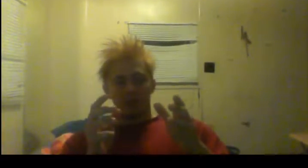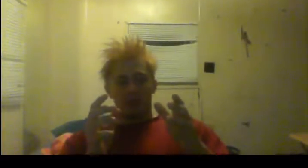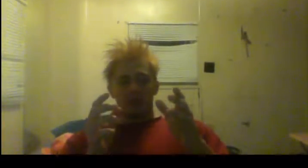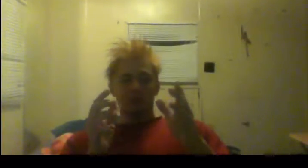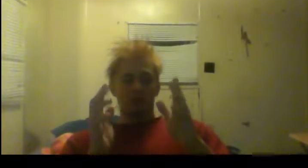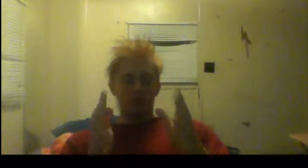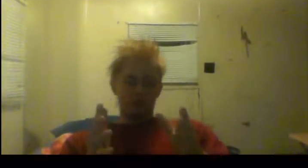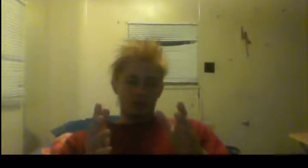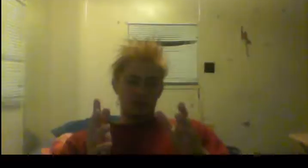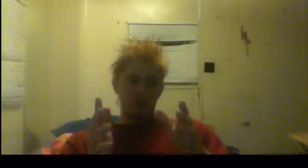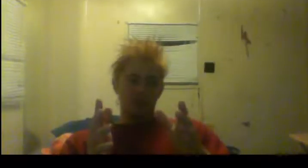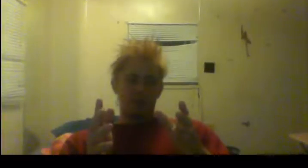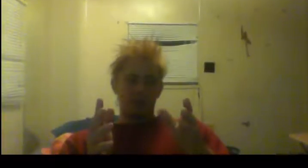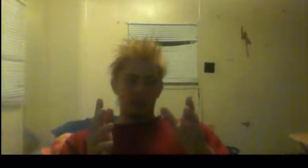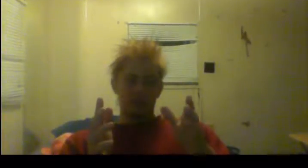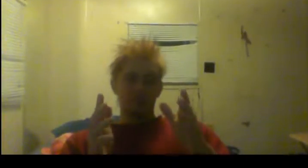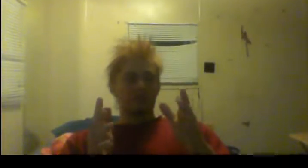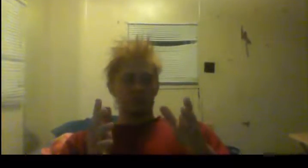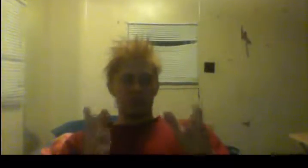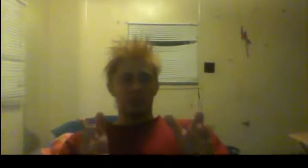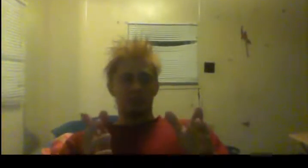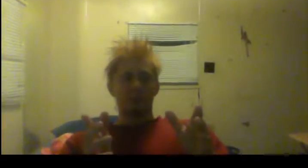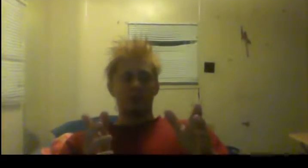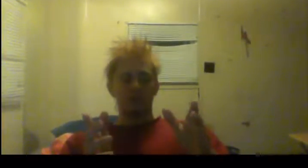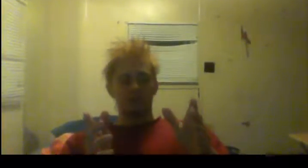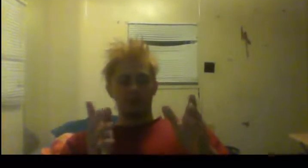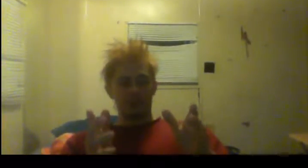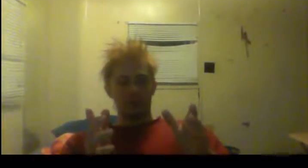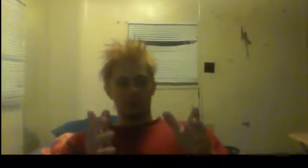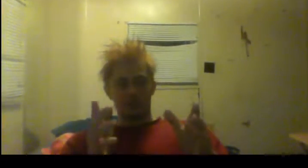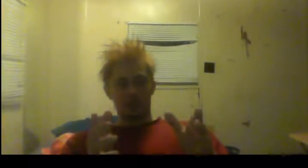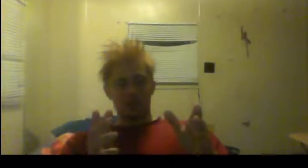If you don't understand what that means, give it some time and you'll begin to understand.